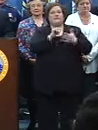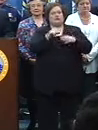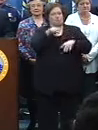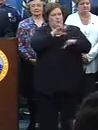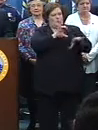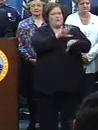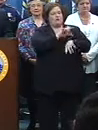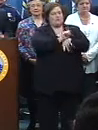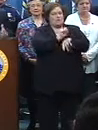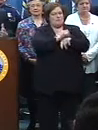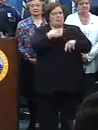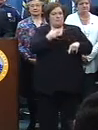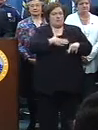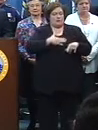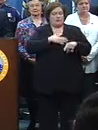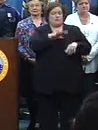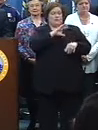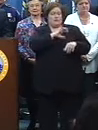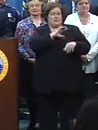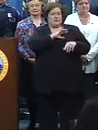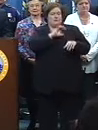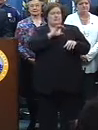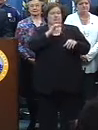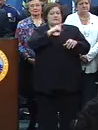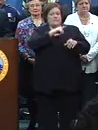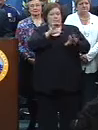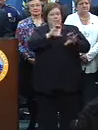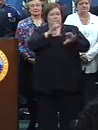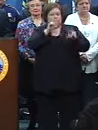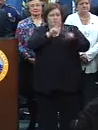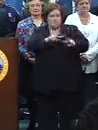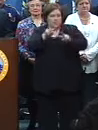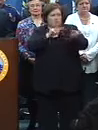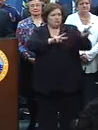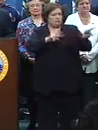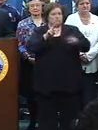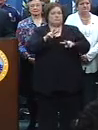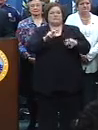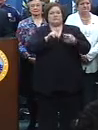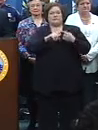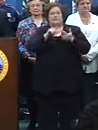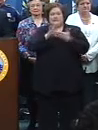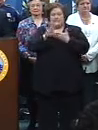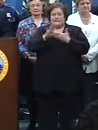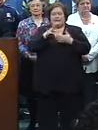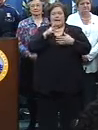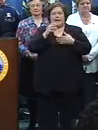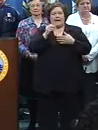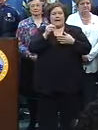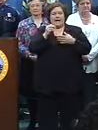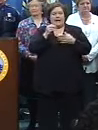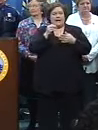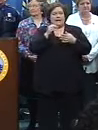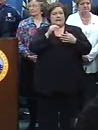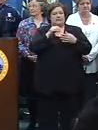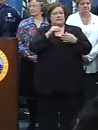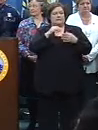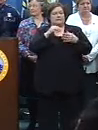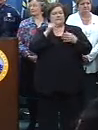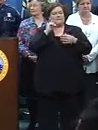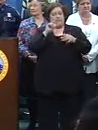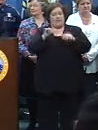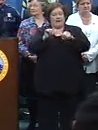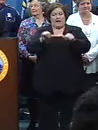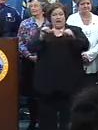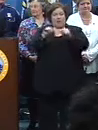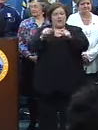job, and I appreciate it. The sheriff's office provided public safety and cleanup support, including mobile booking center in the French Quarter, which, again, sheriff